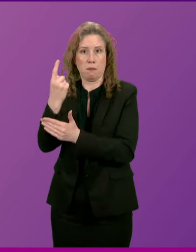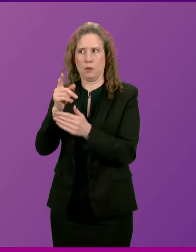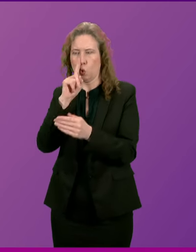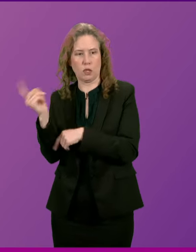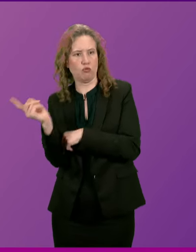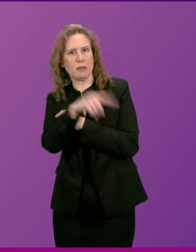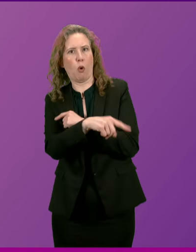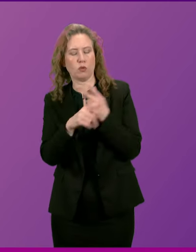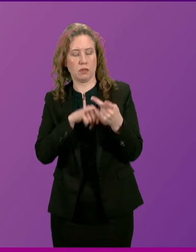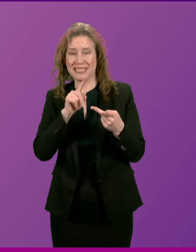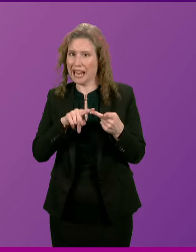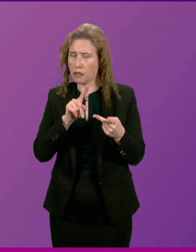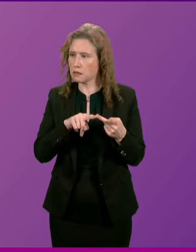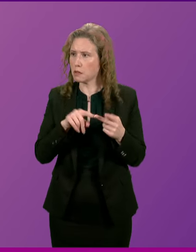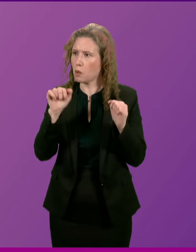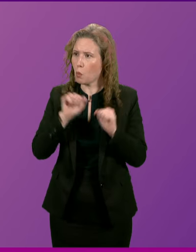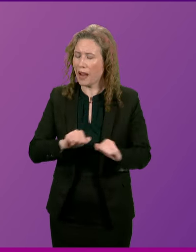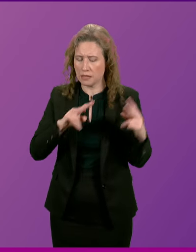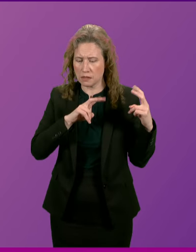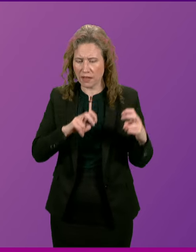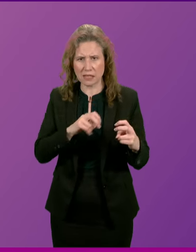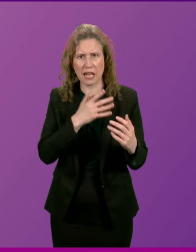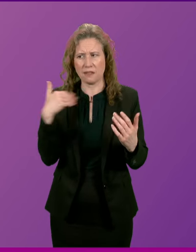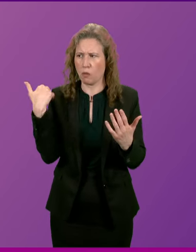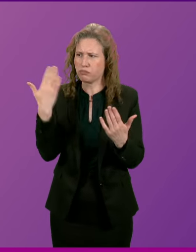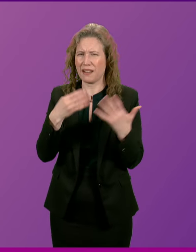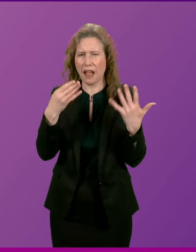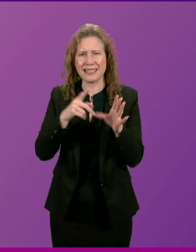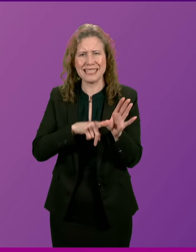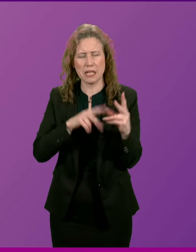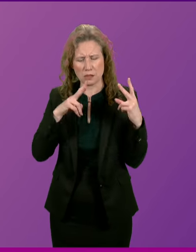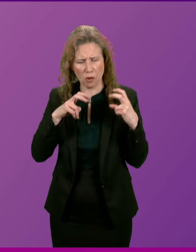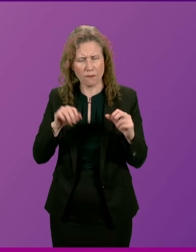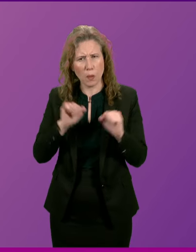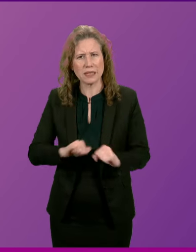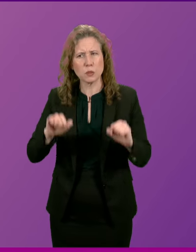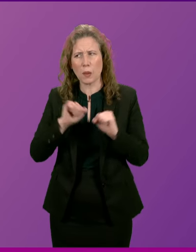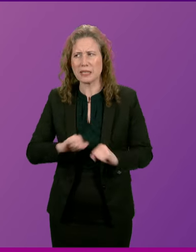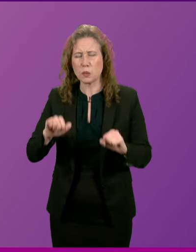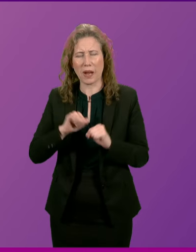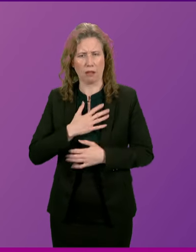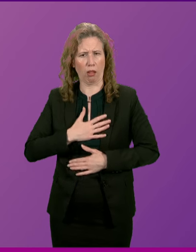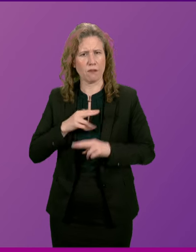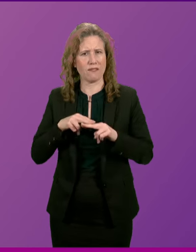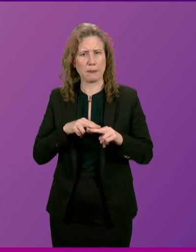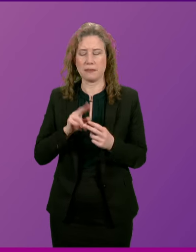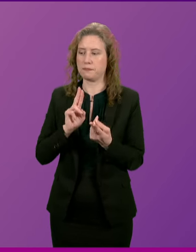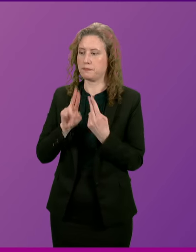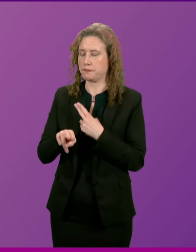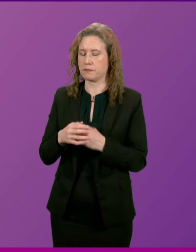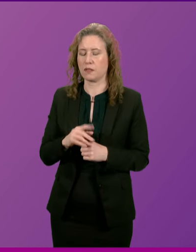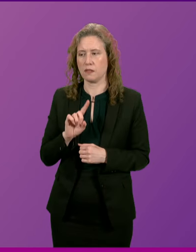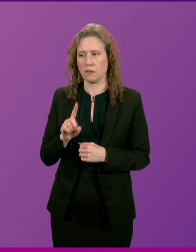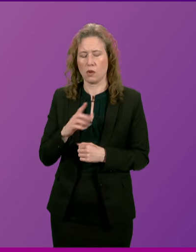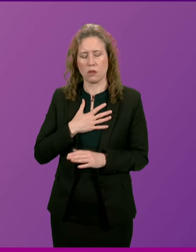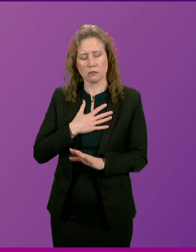the intolerable wait for answers the families have had to endure. The First Minister. Well, can I start by expressing my